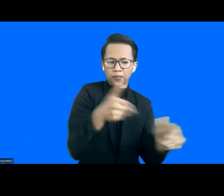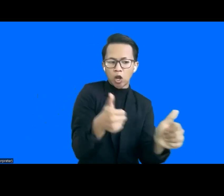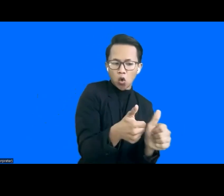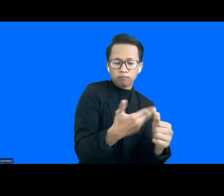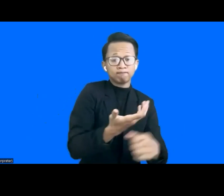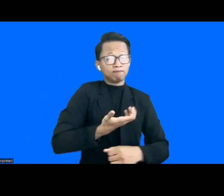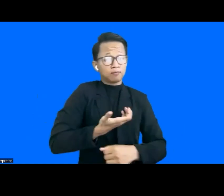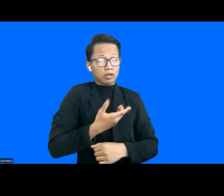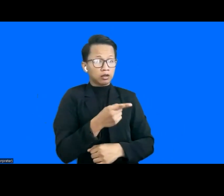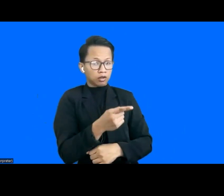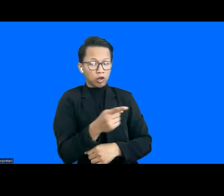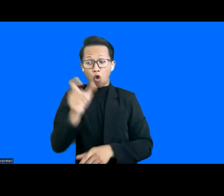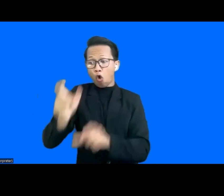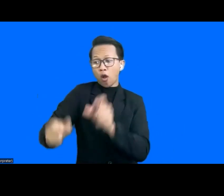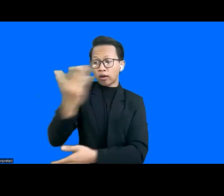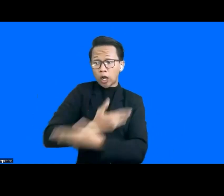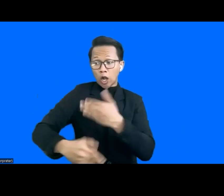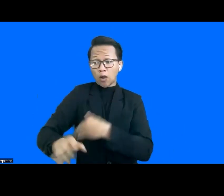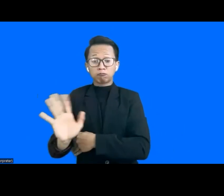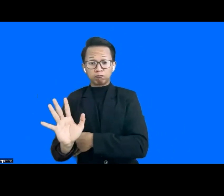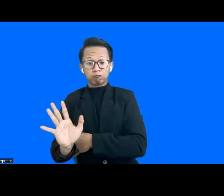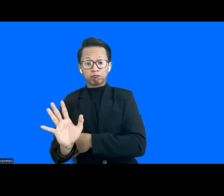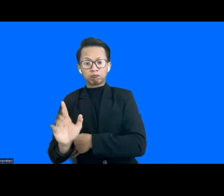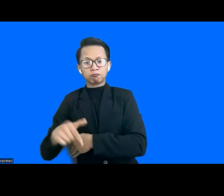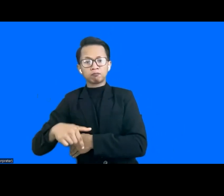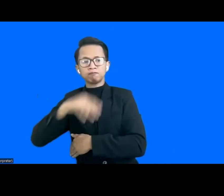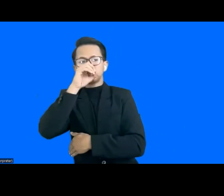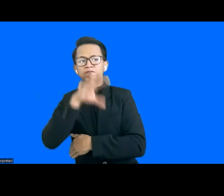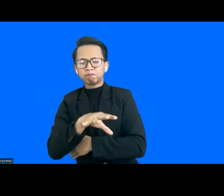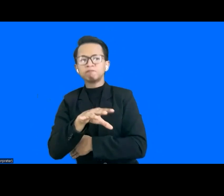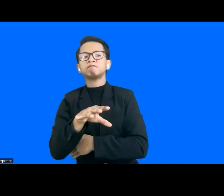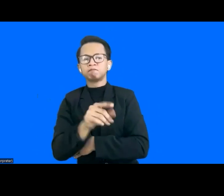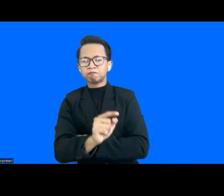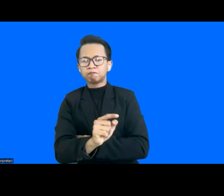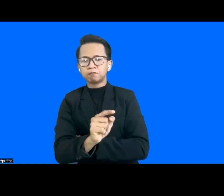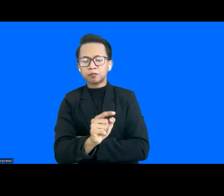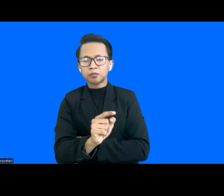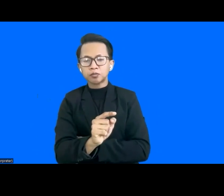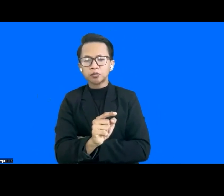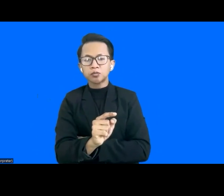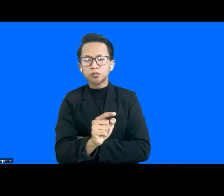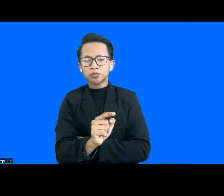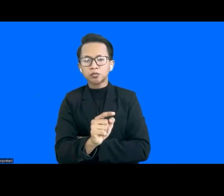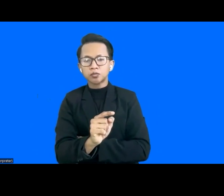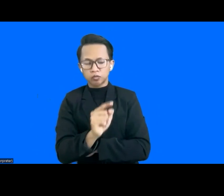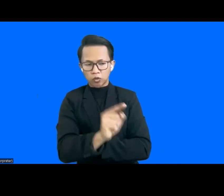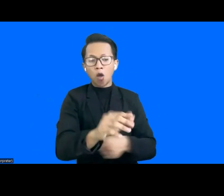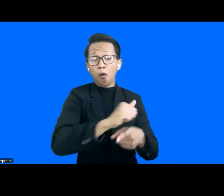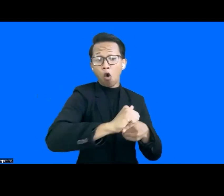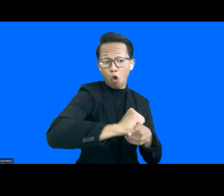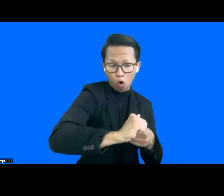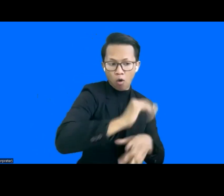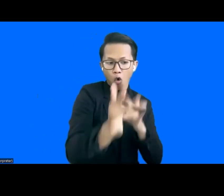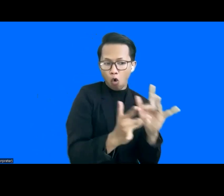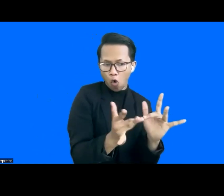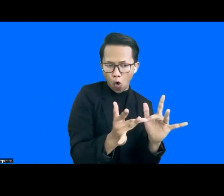For non-visible people like us, we might answer easily that we might do some course online. But